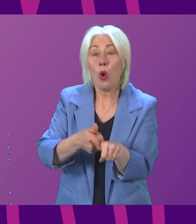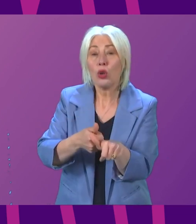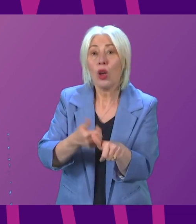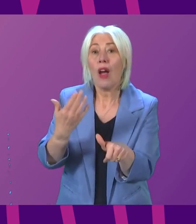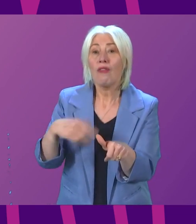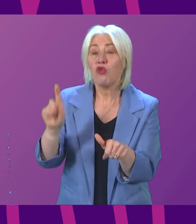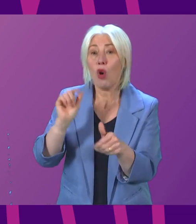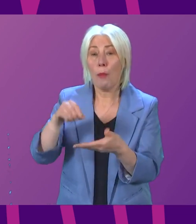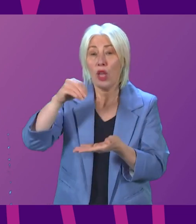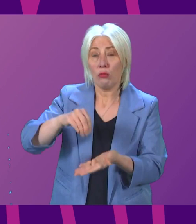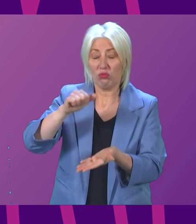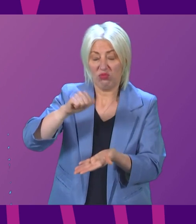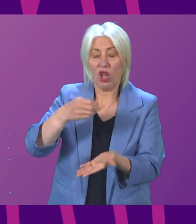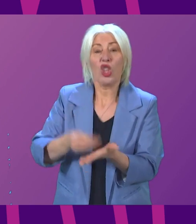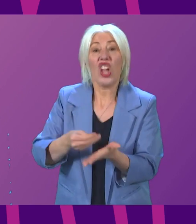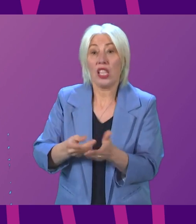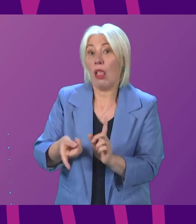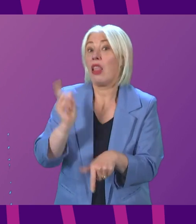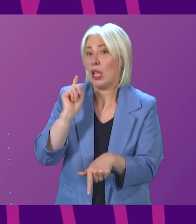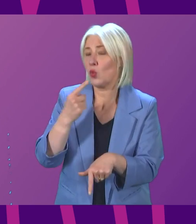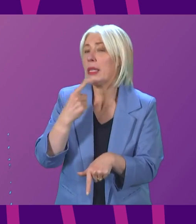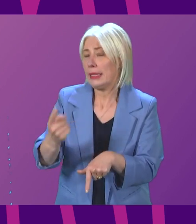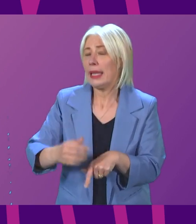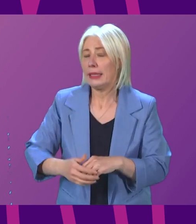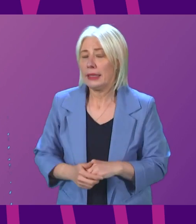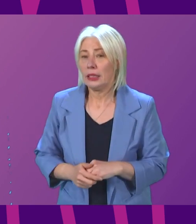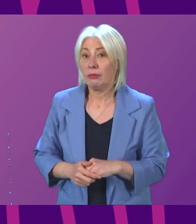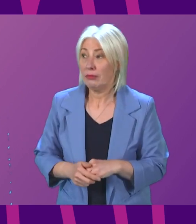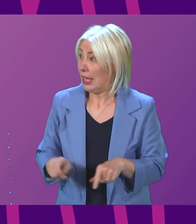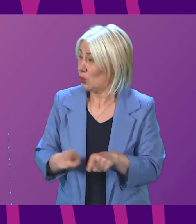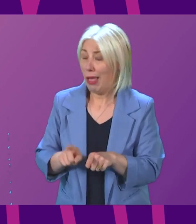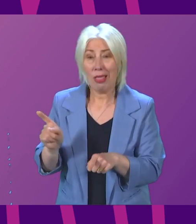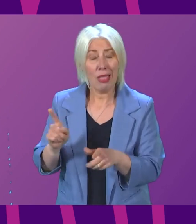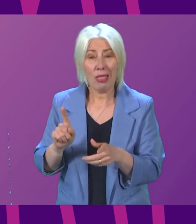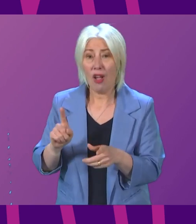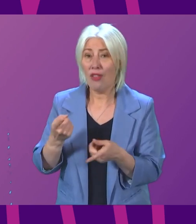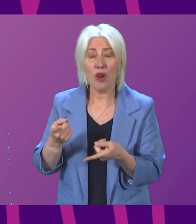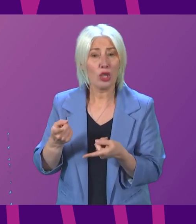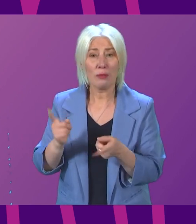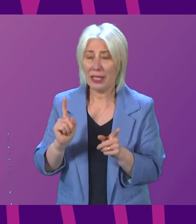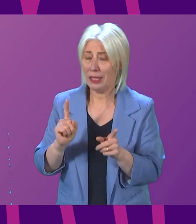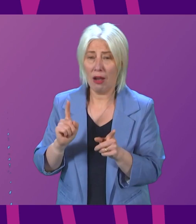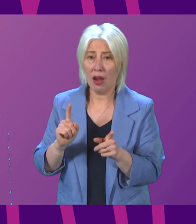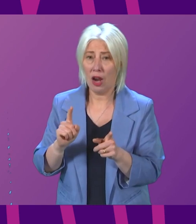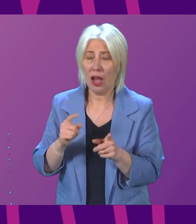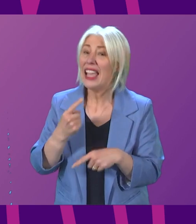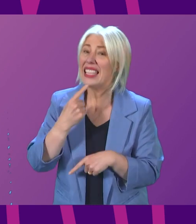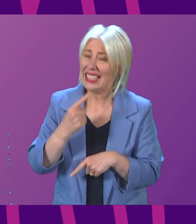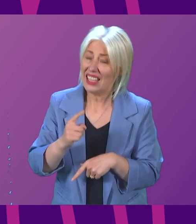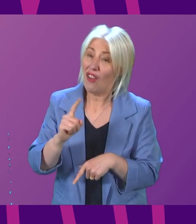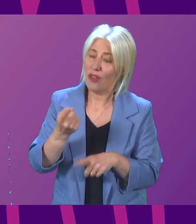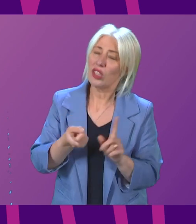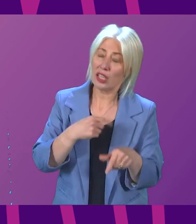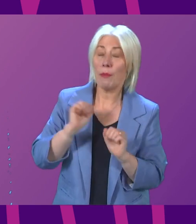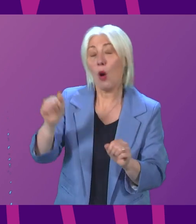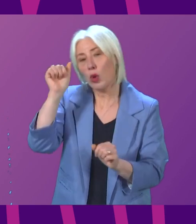the Chancellor just last week. And despite, again, what the First Minister tried to say in her first answer, we know that